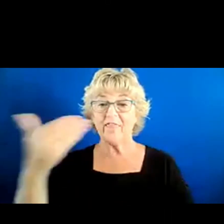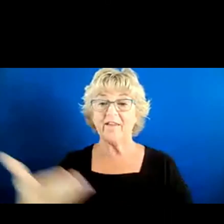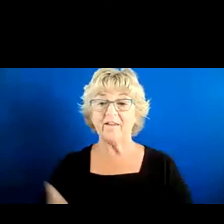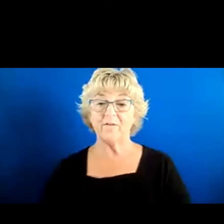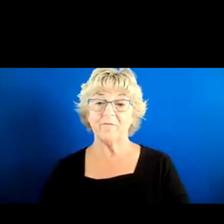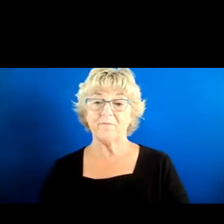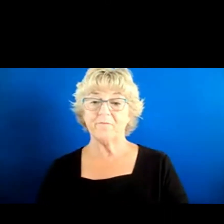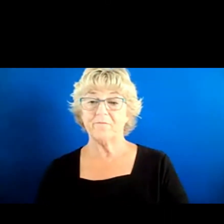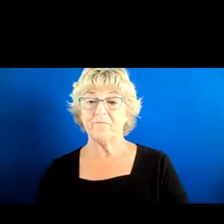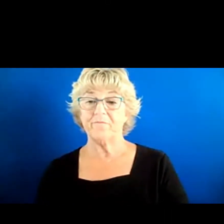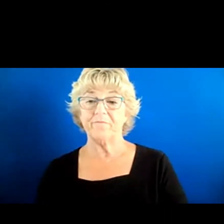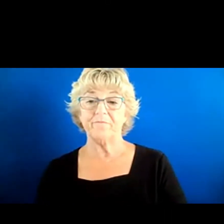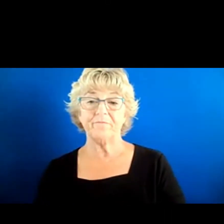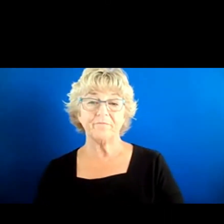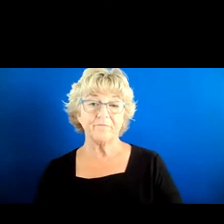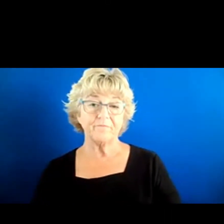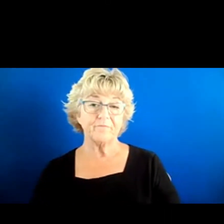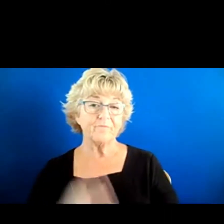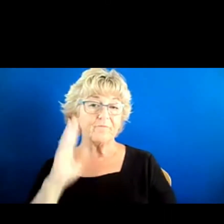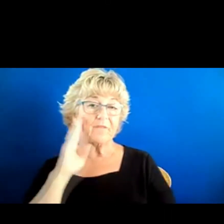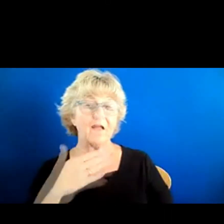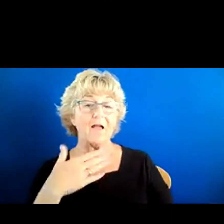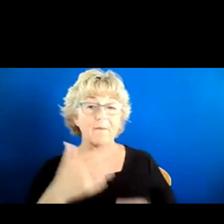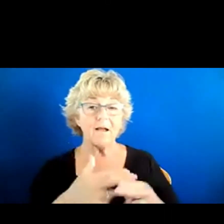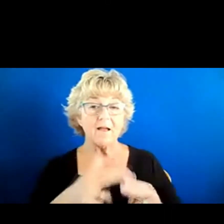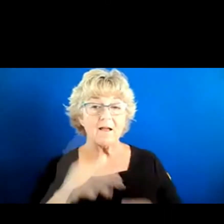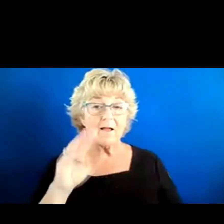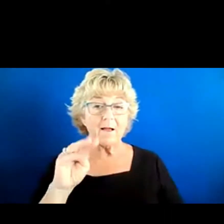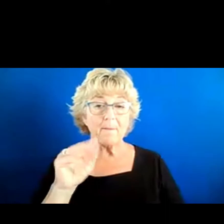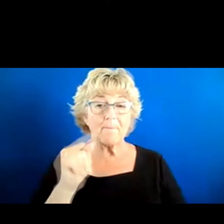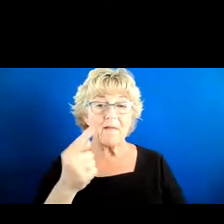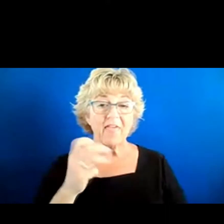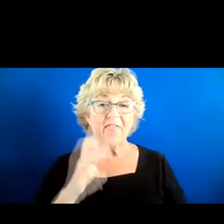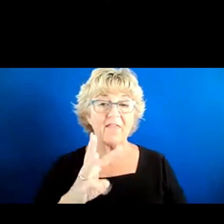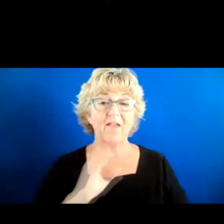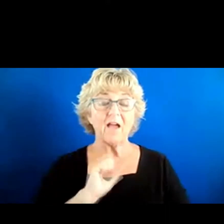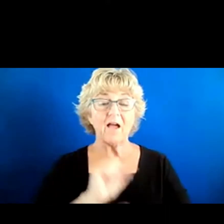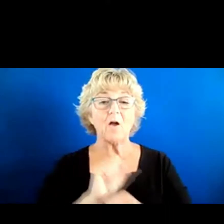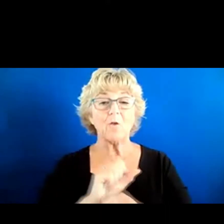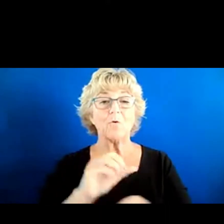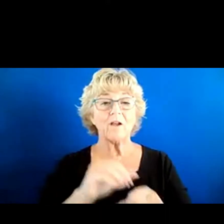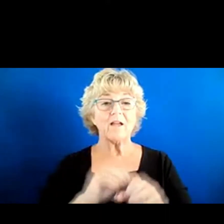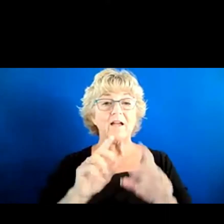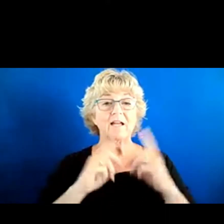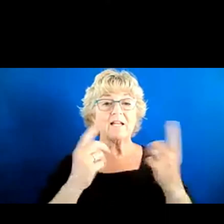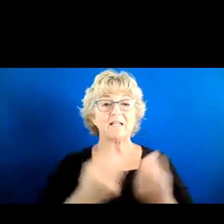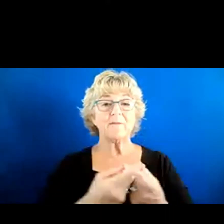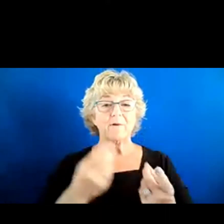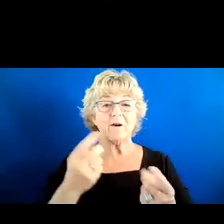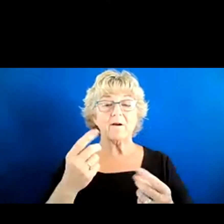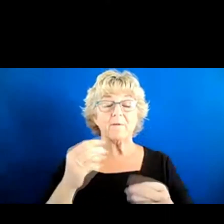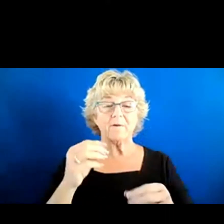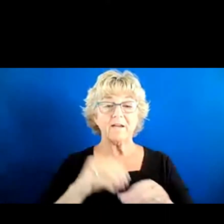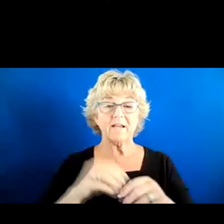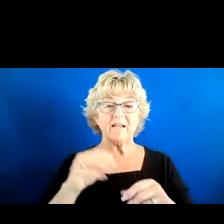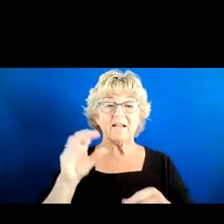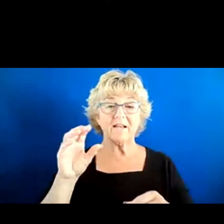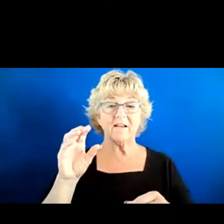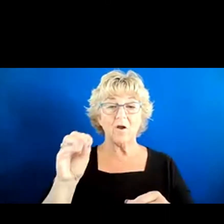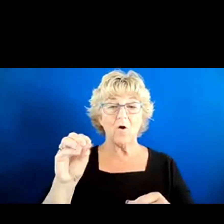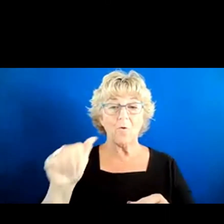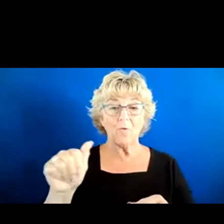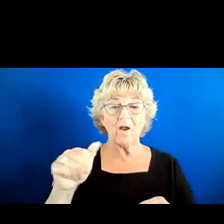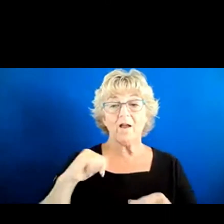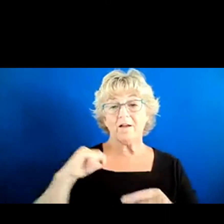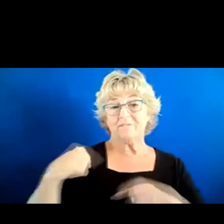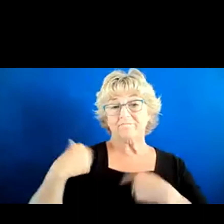Hey, Andy. I'm Matthew Fitzgable. I work at Department of Managed Healthcare Services as an OA. I've been here since the beginning of March, and